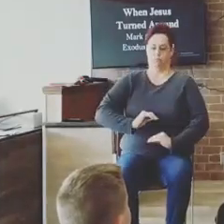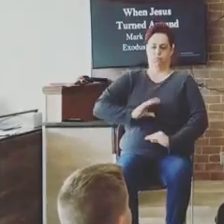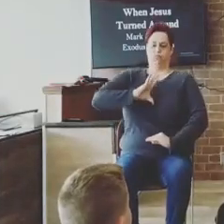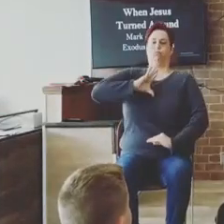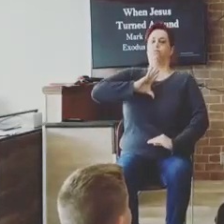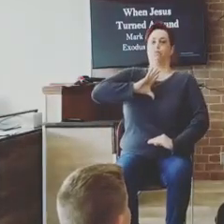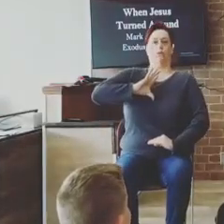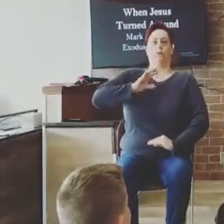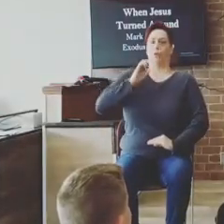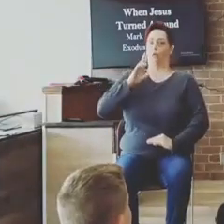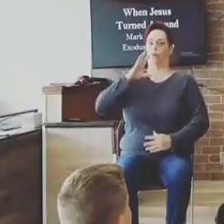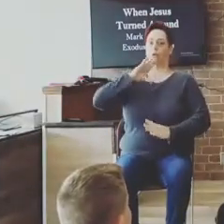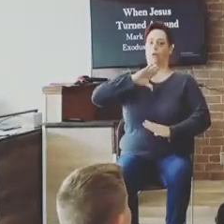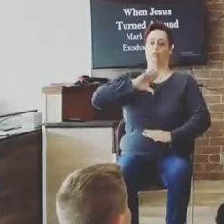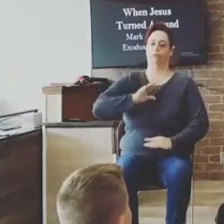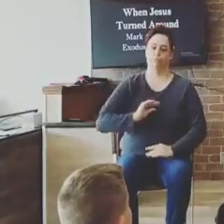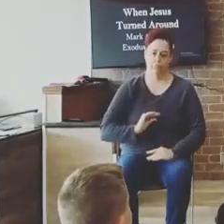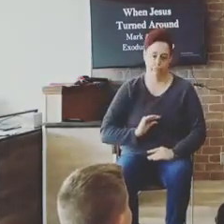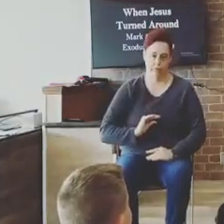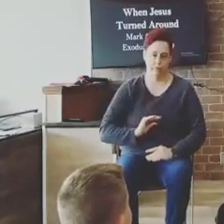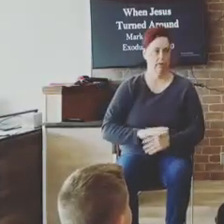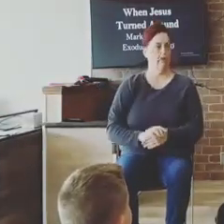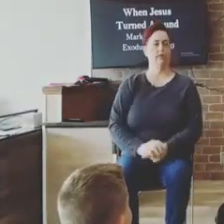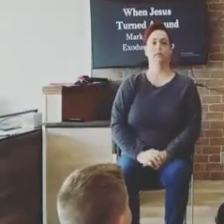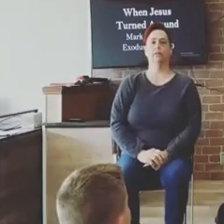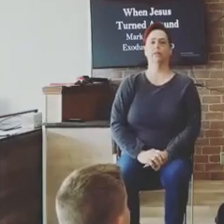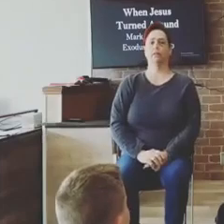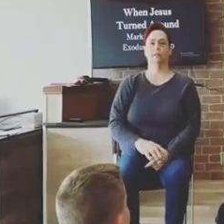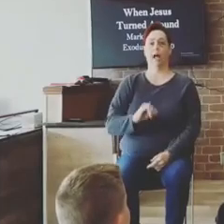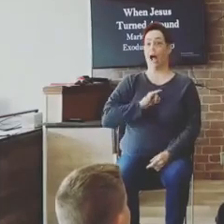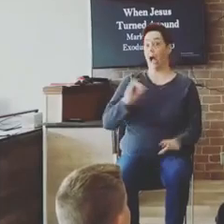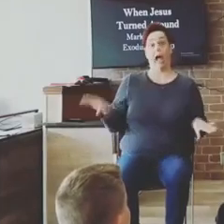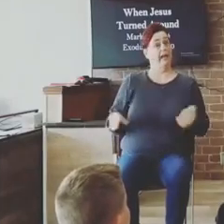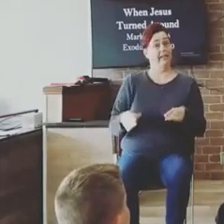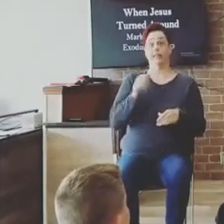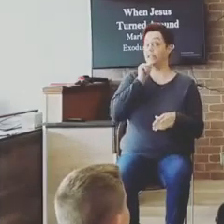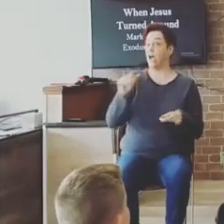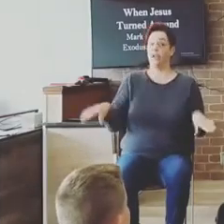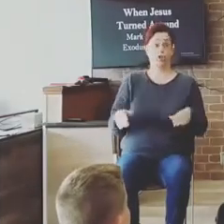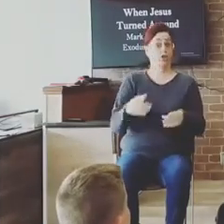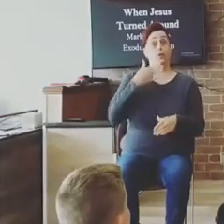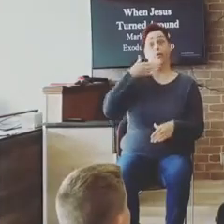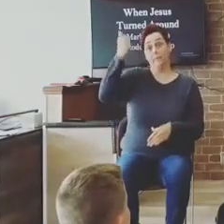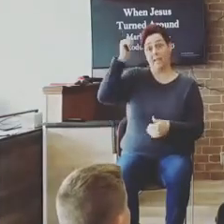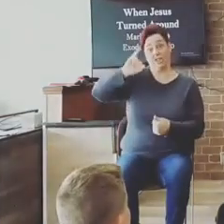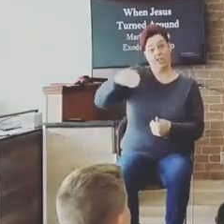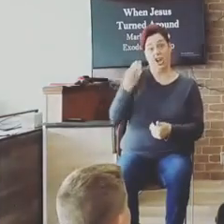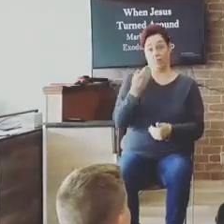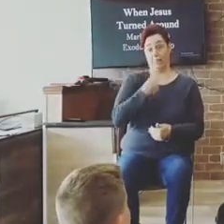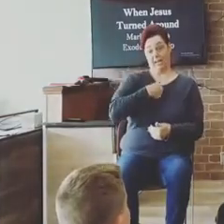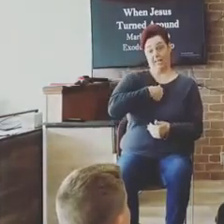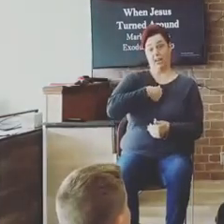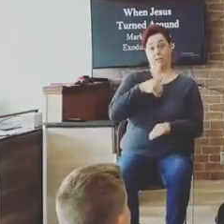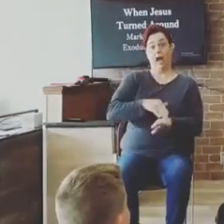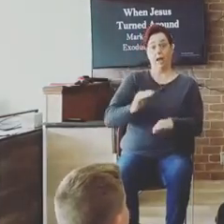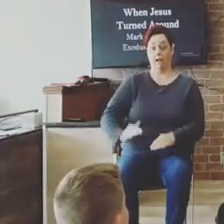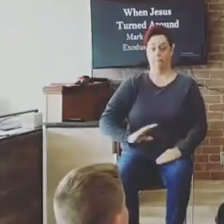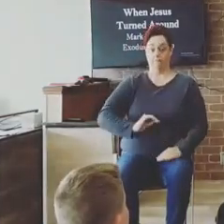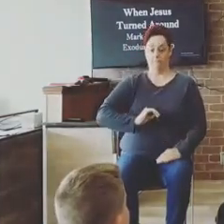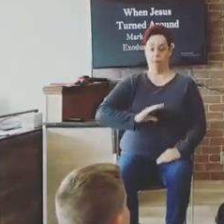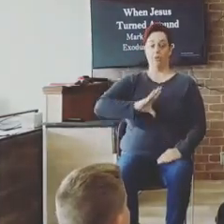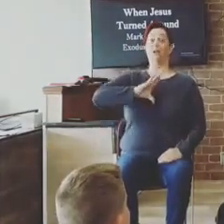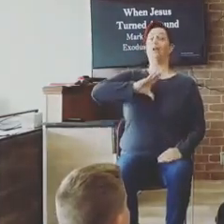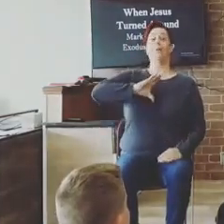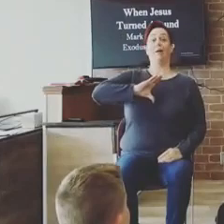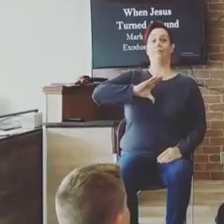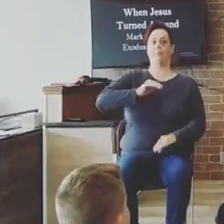safely say, and I'm going to trust and be transparent, I didn't do the best job of building him up at that moment. I kind of failed. But then I'm reminded of another story